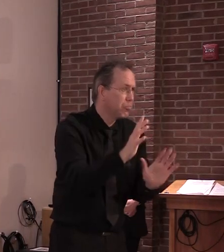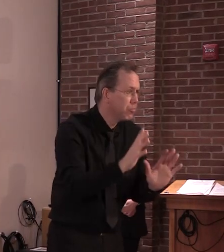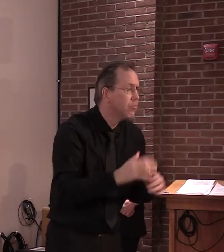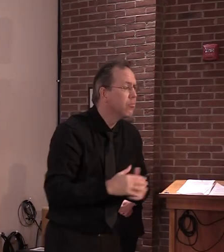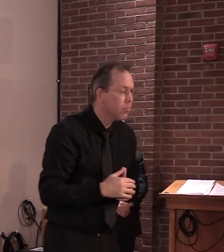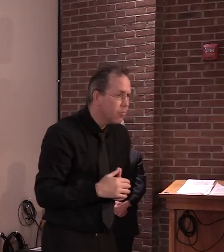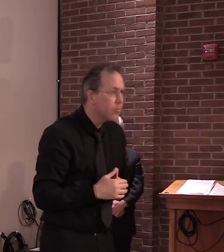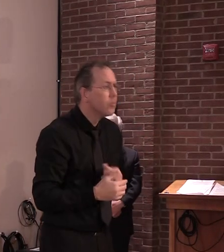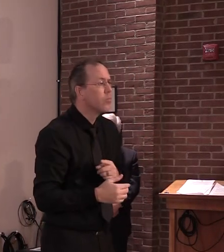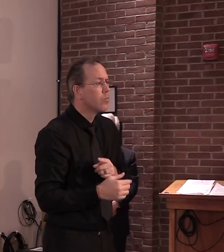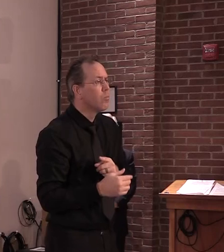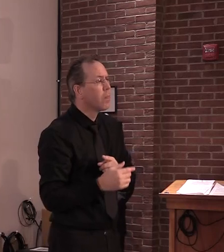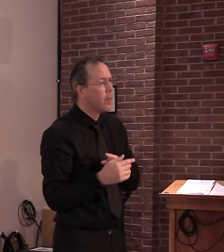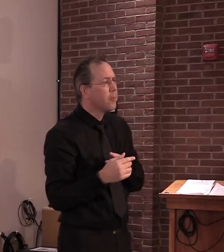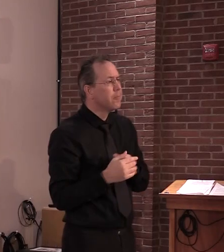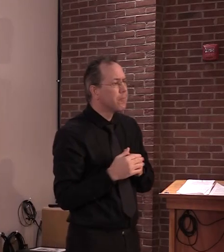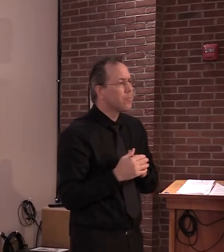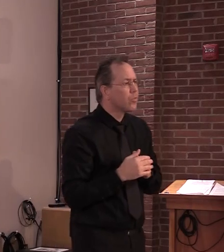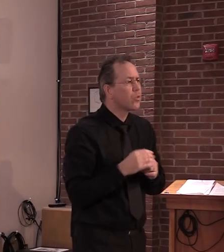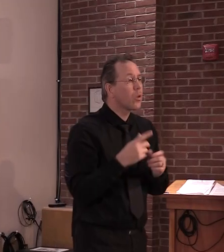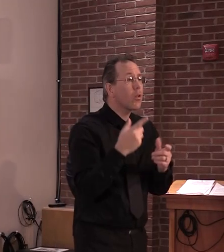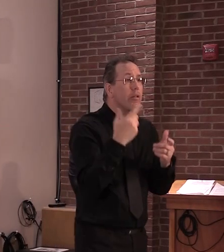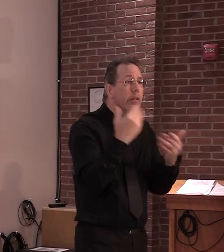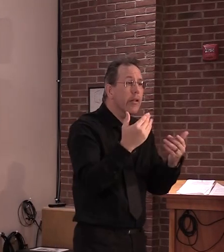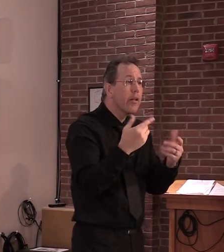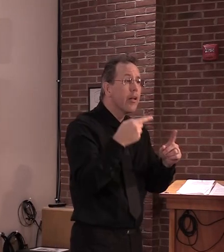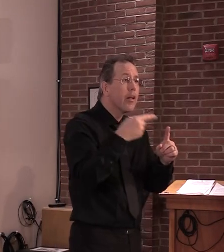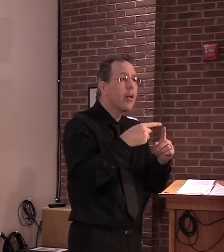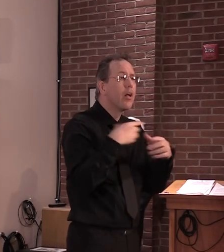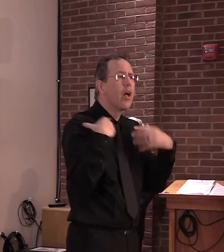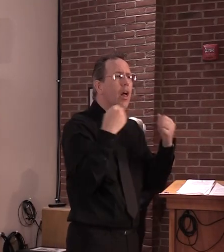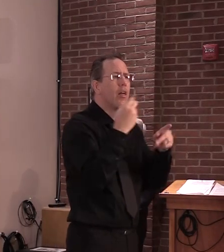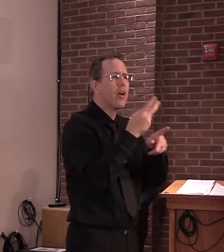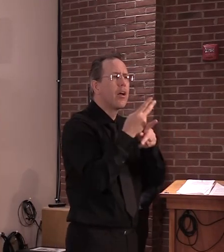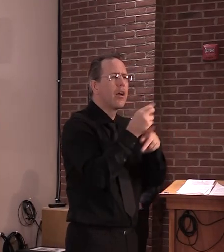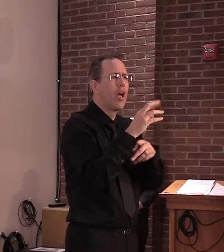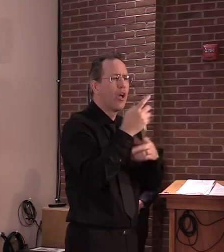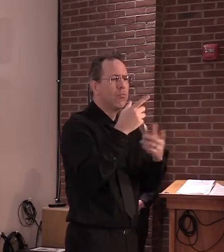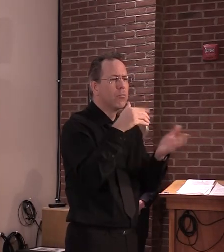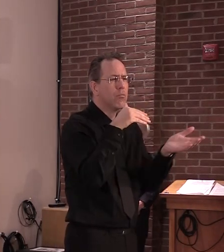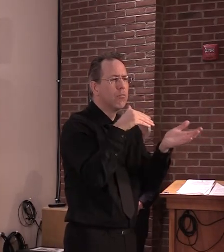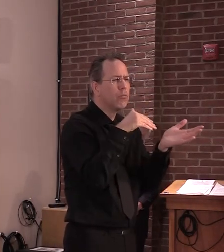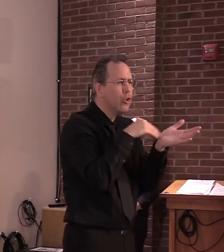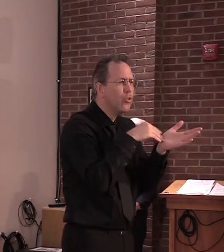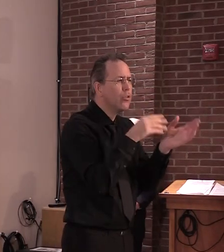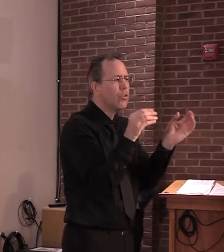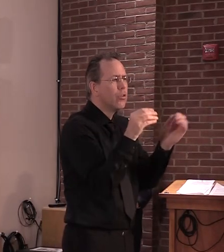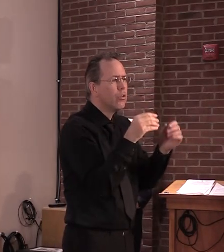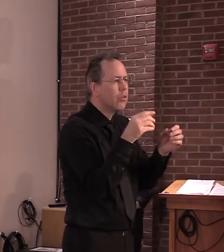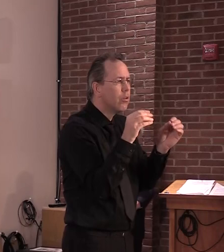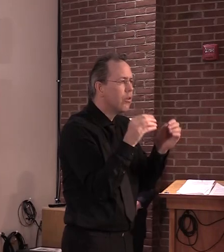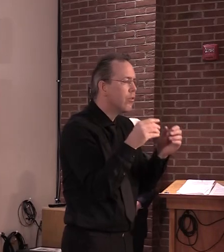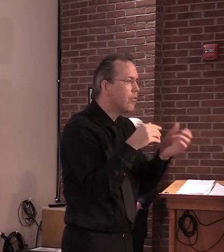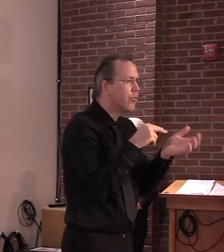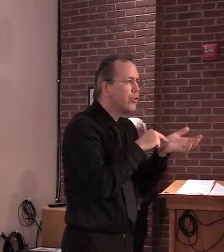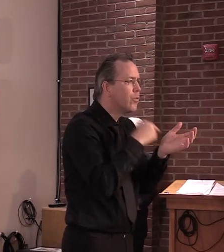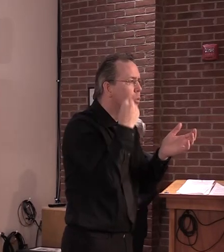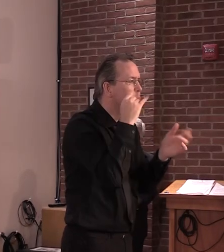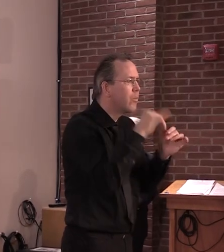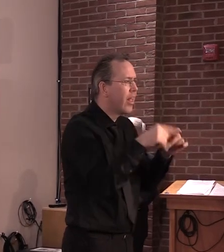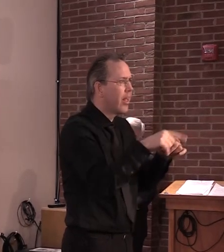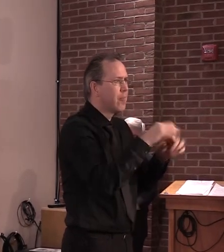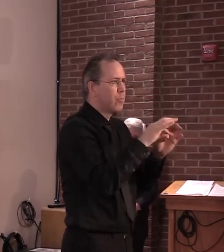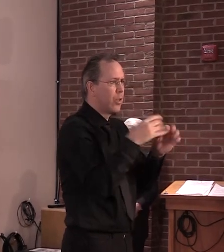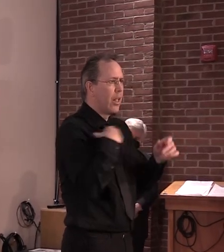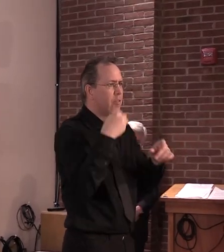in, you know, professionally in avoiding cross-contamination and things like that, where I don't know that that's the case for every